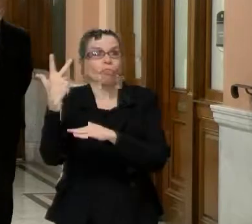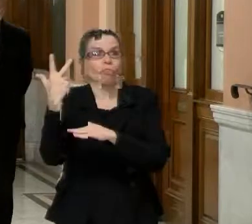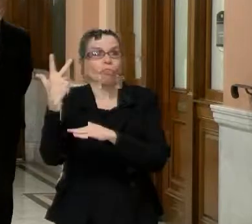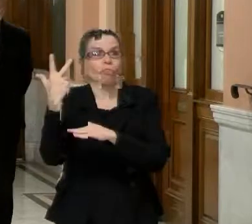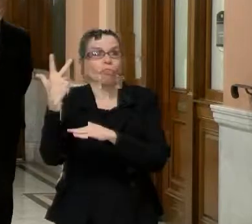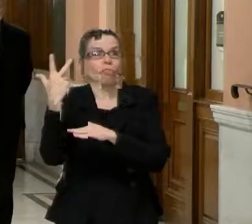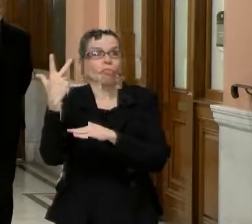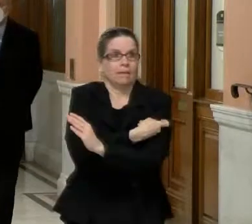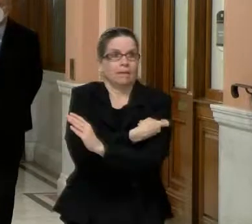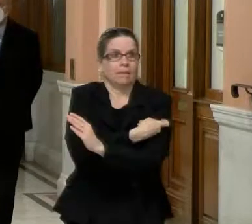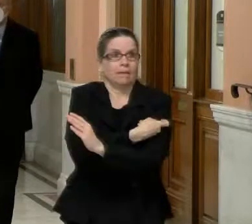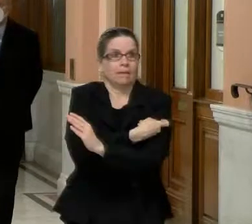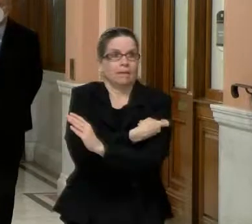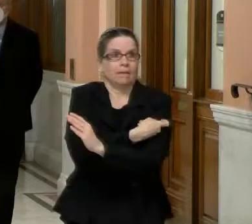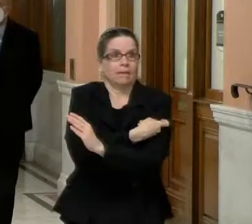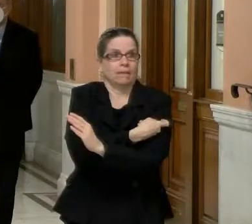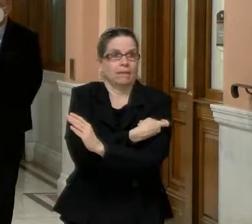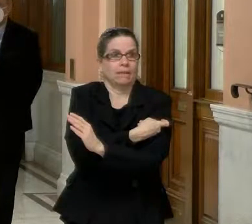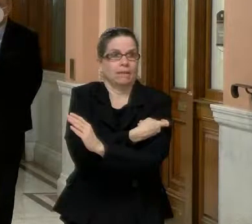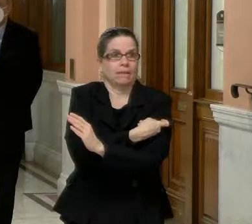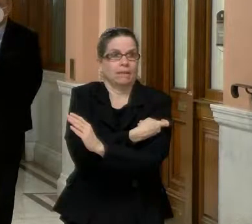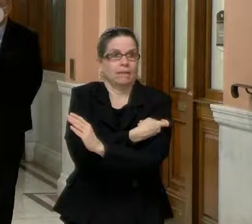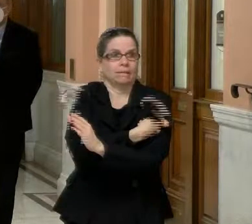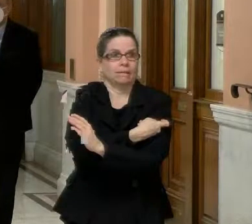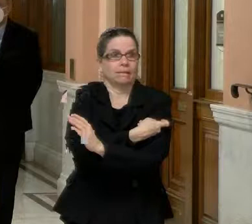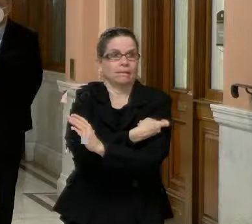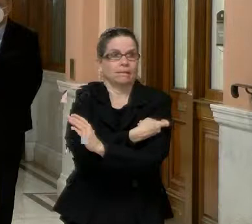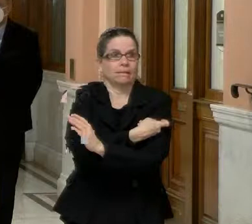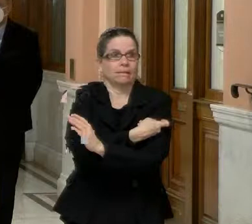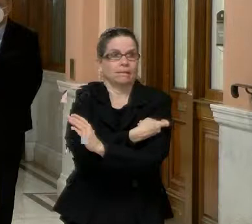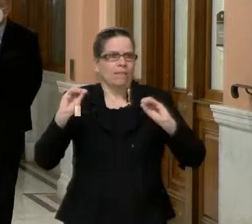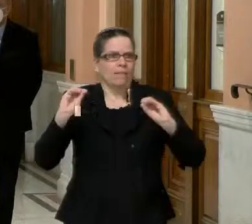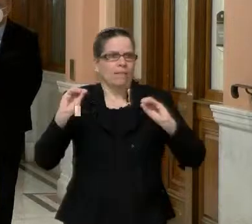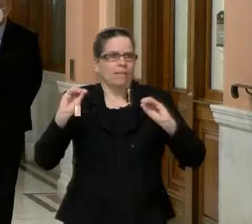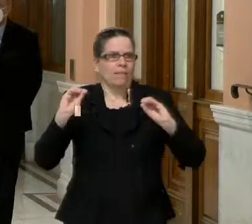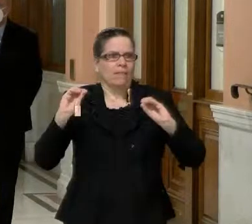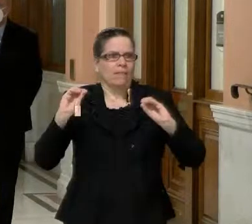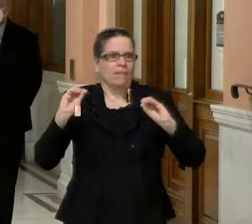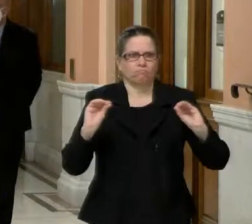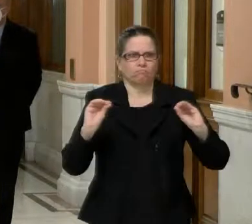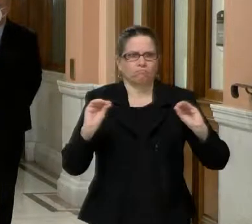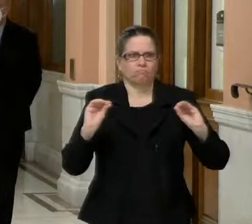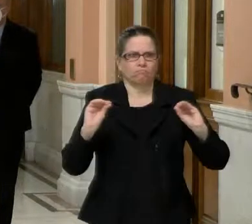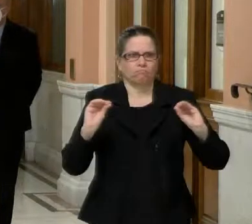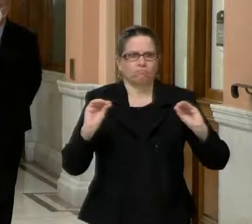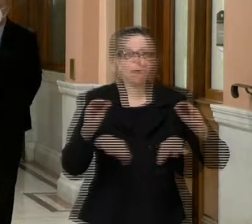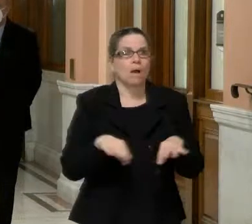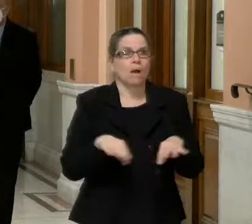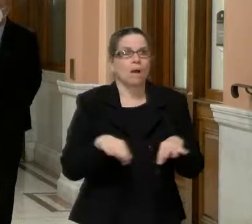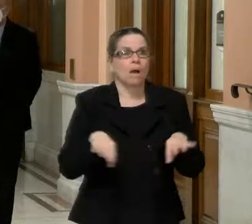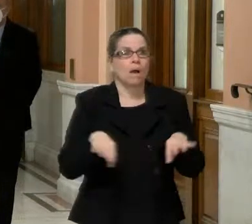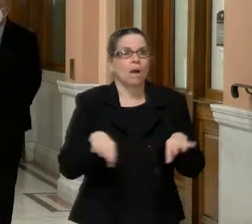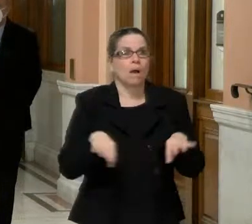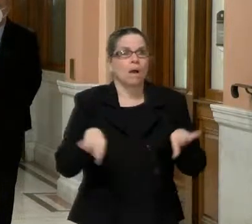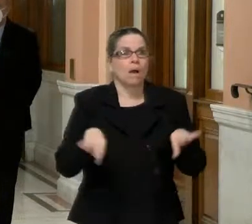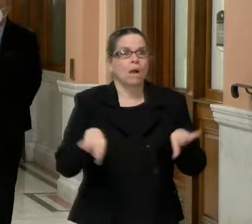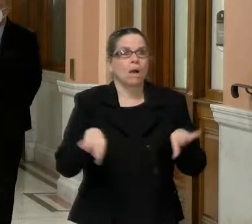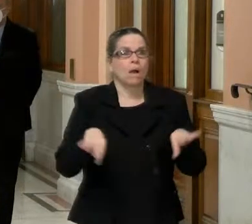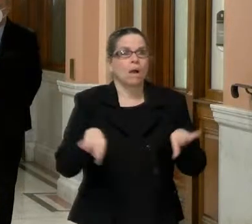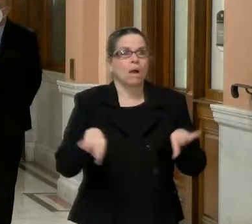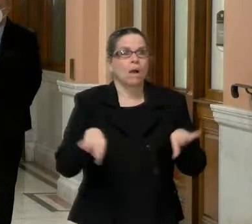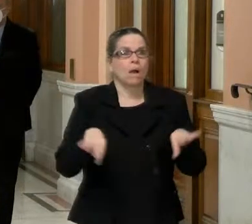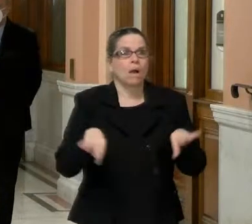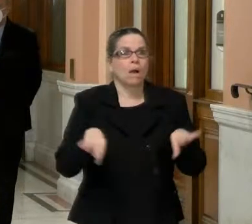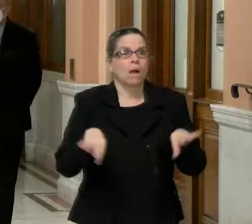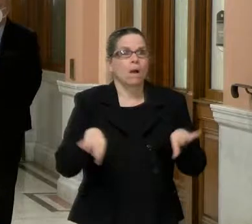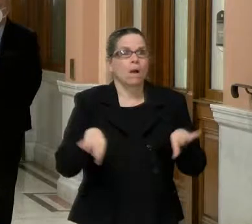not taking any Tylenol or anything like that. And, um, but before you get it, you might think about taking something like